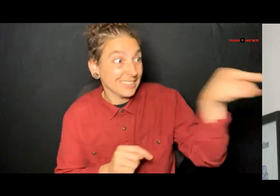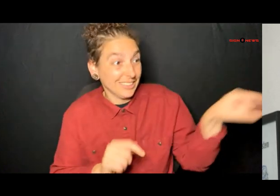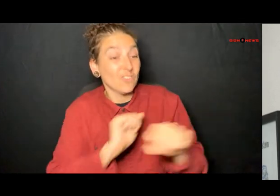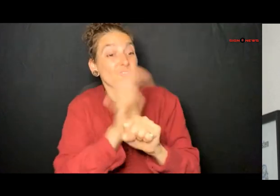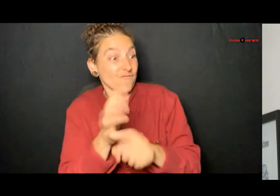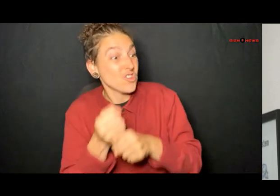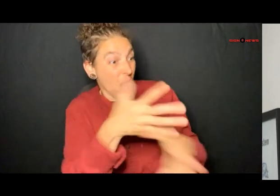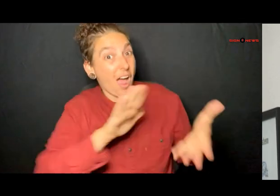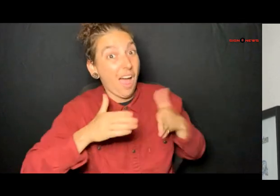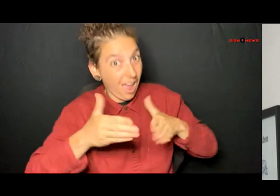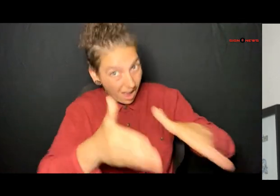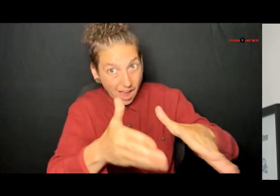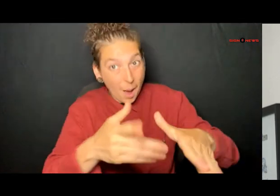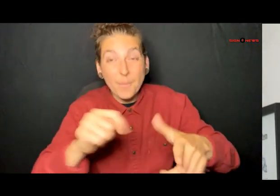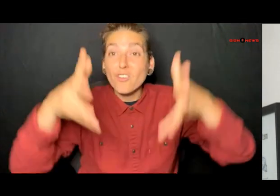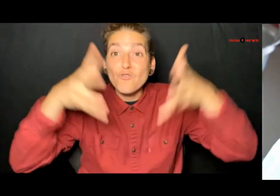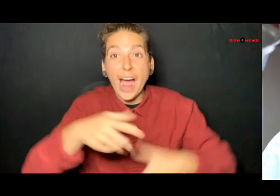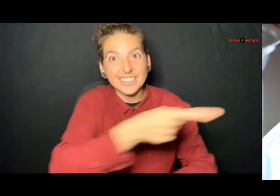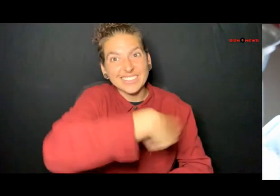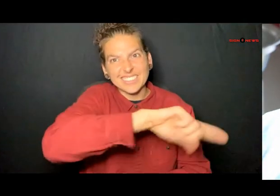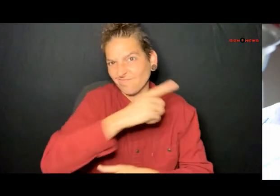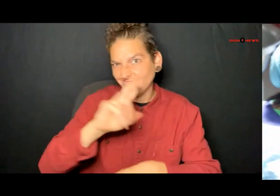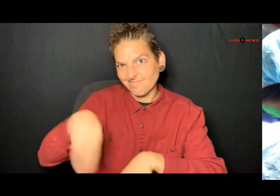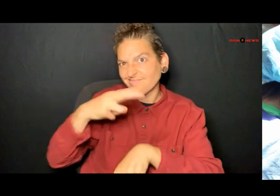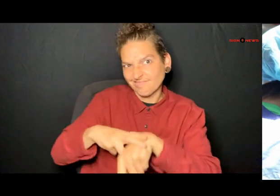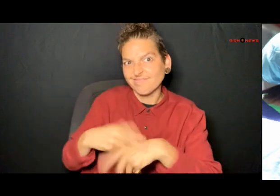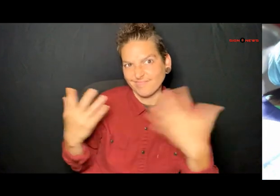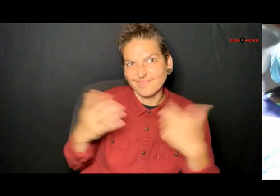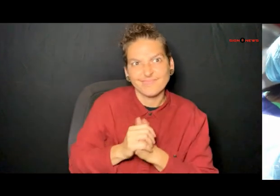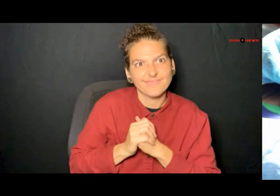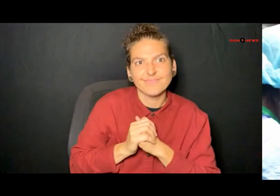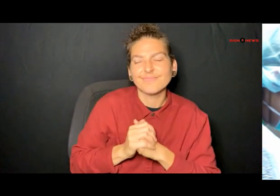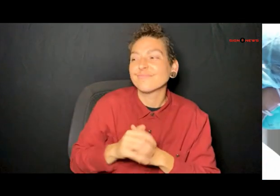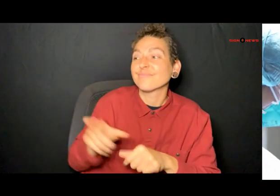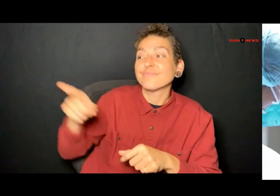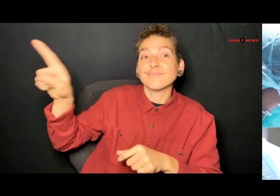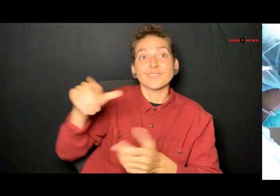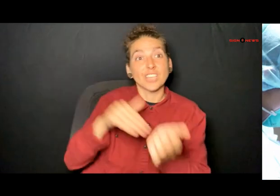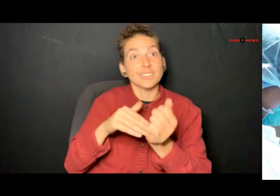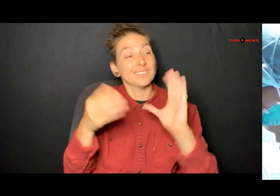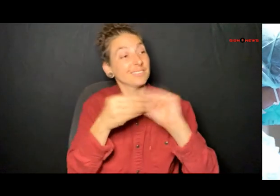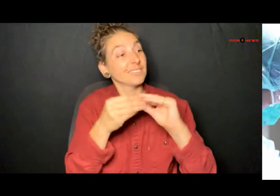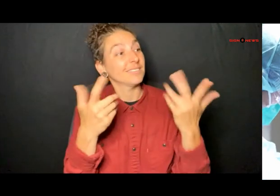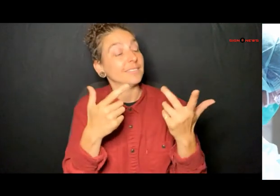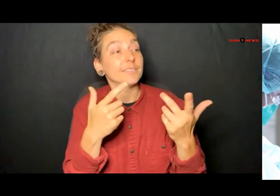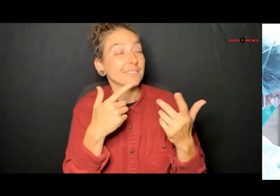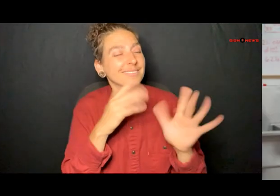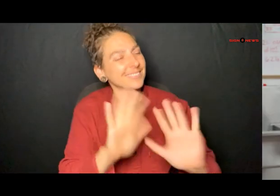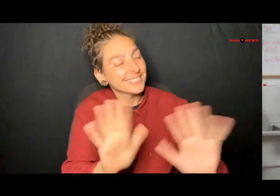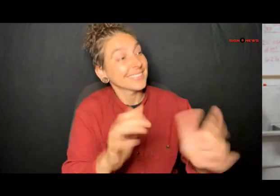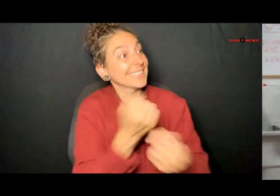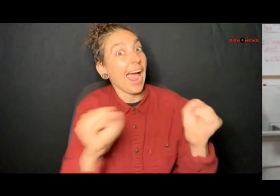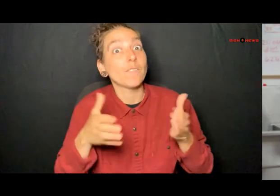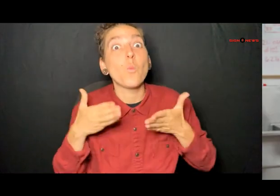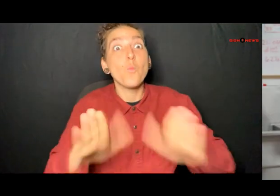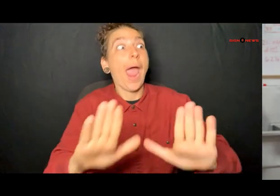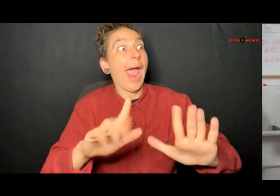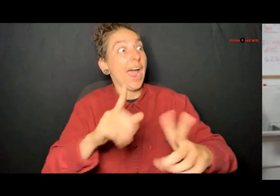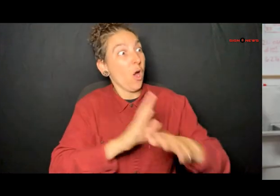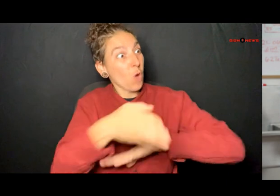positive for COVID and in some cases considered a contributing factor in the deaths saying this as a physician there is a